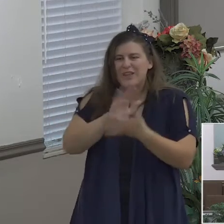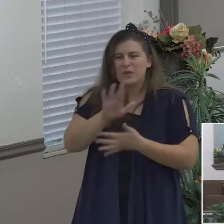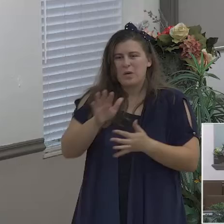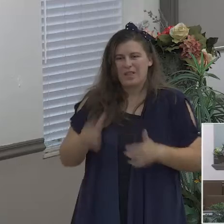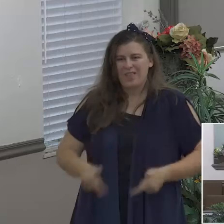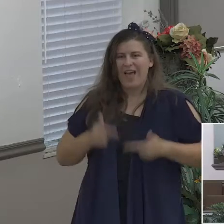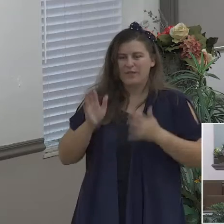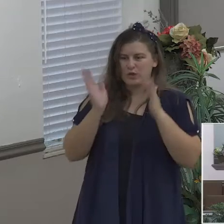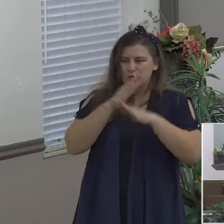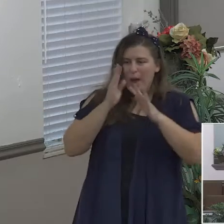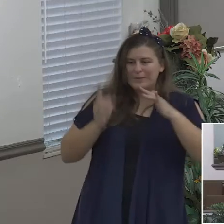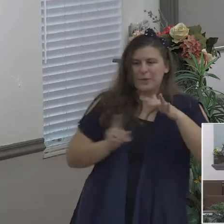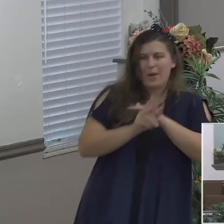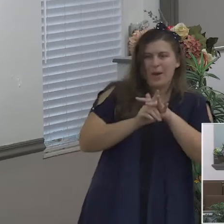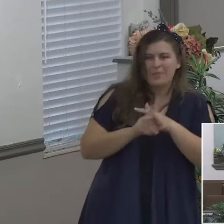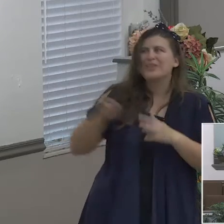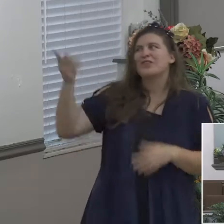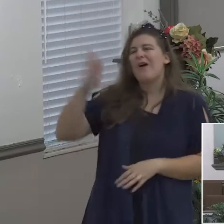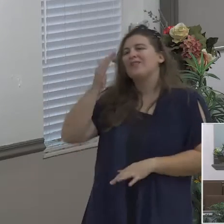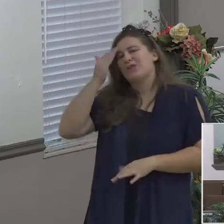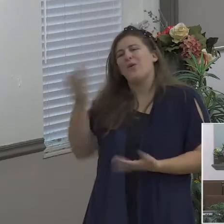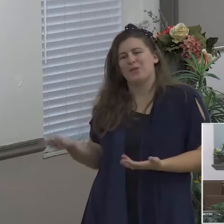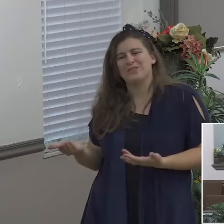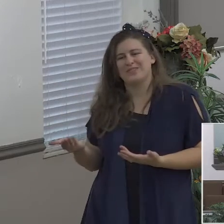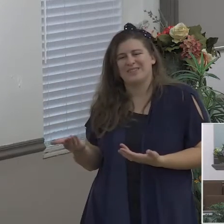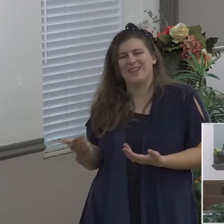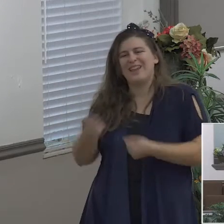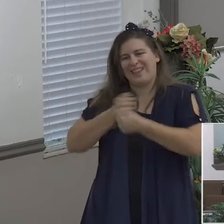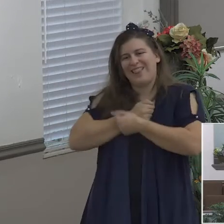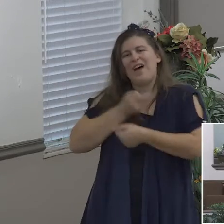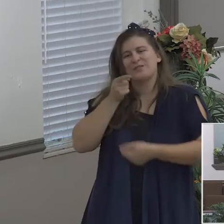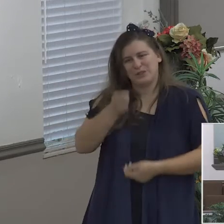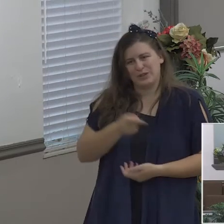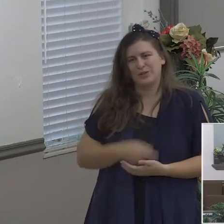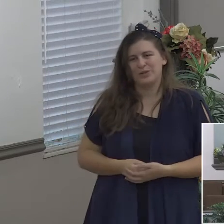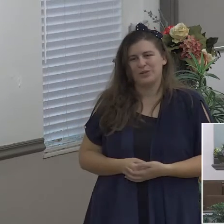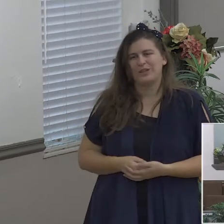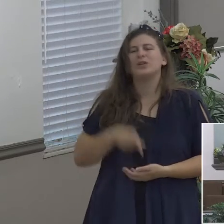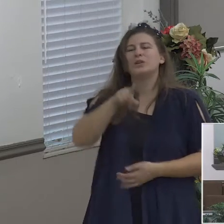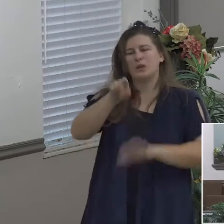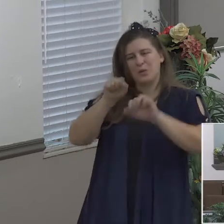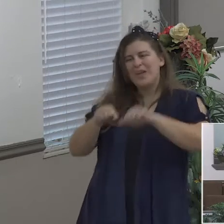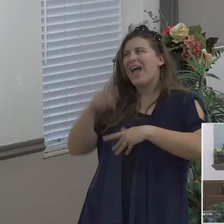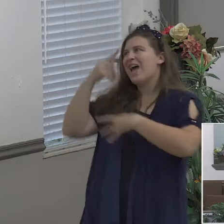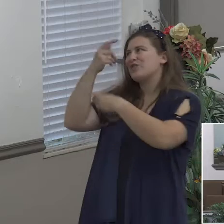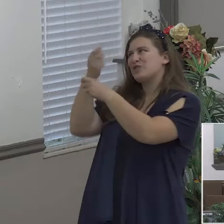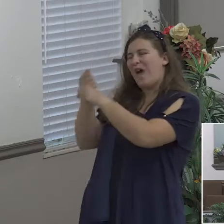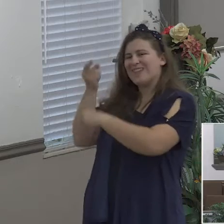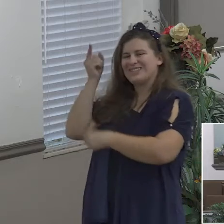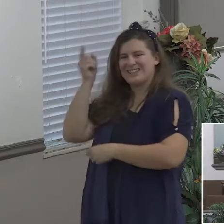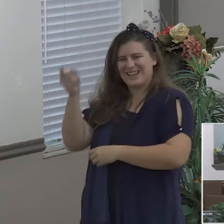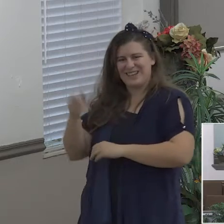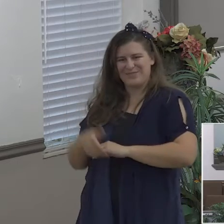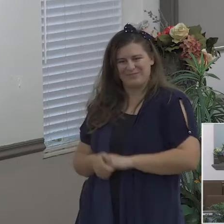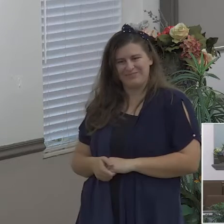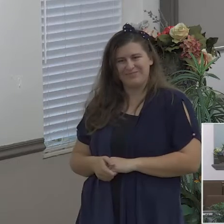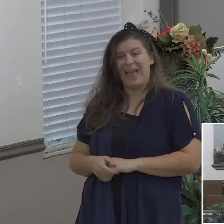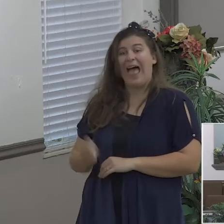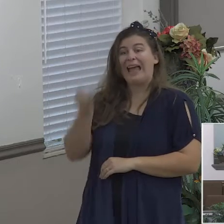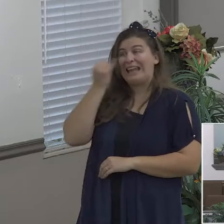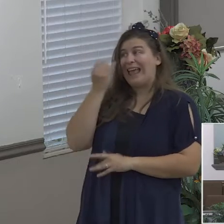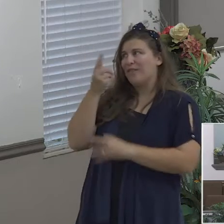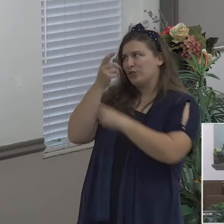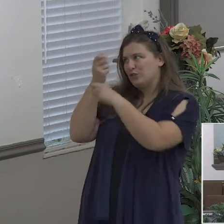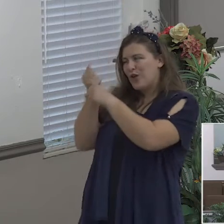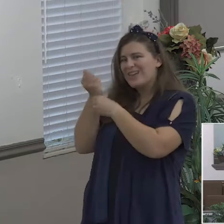so you can trust him and if we trust him then we're going to have perfect